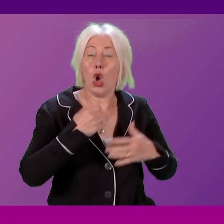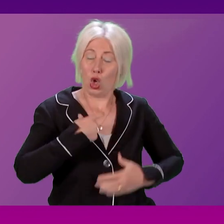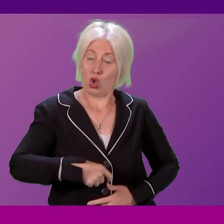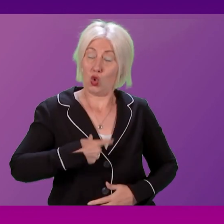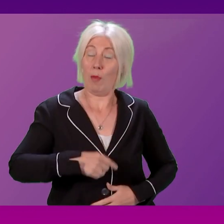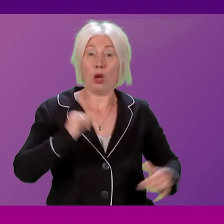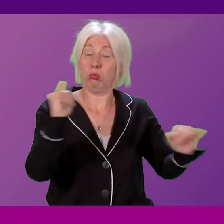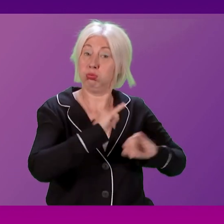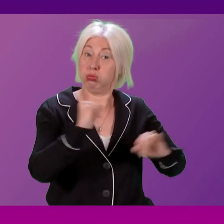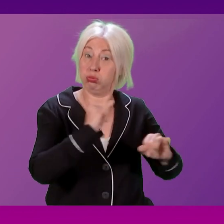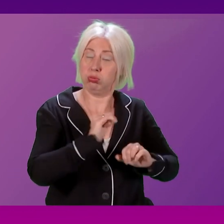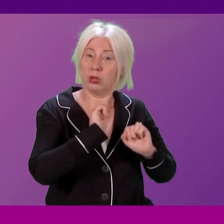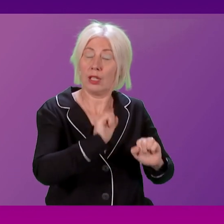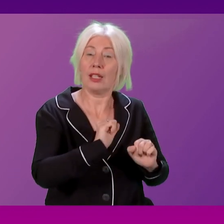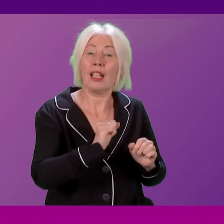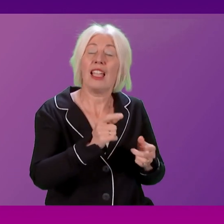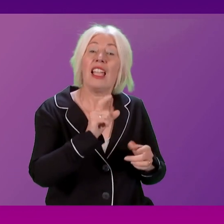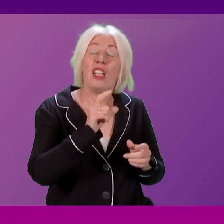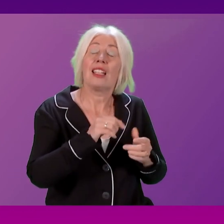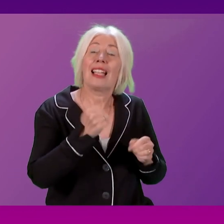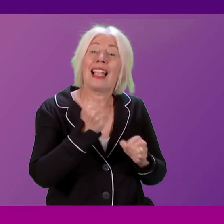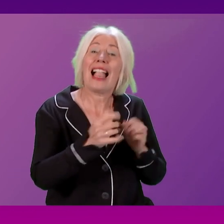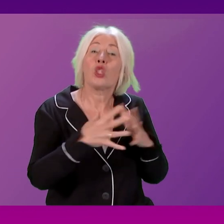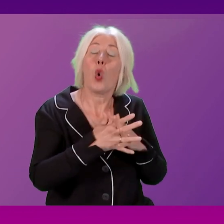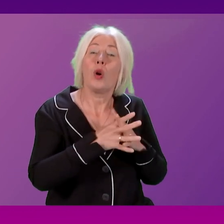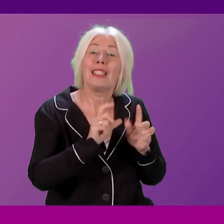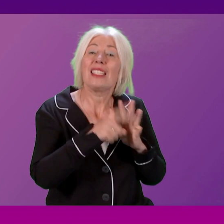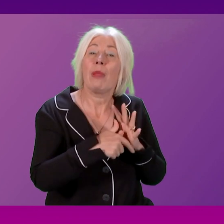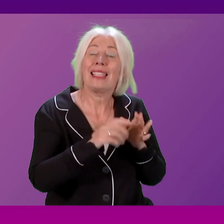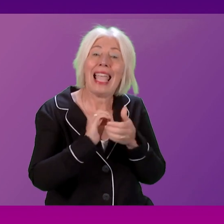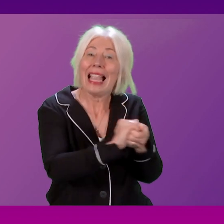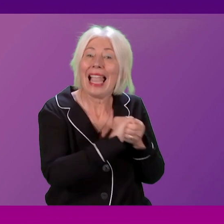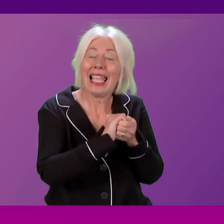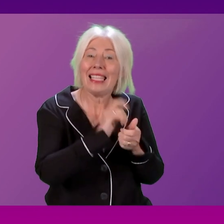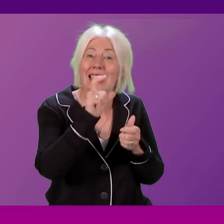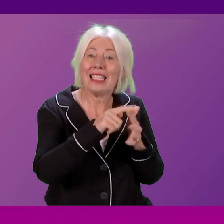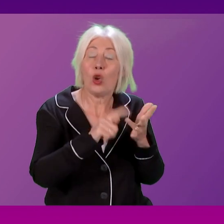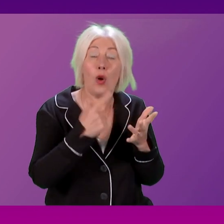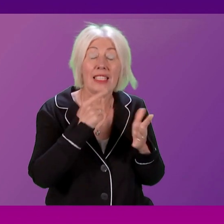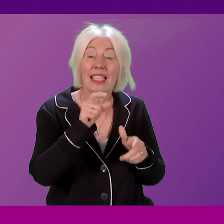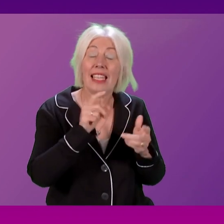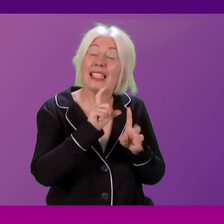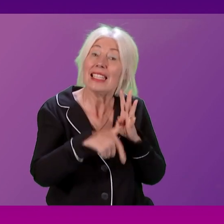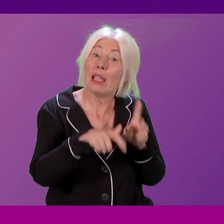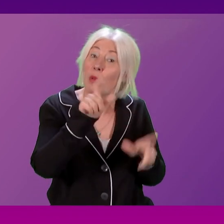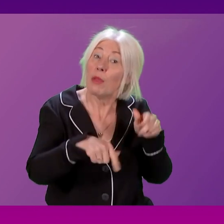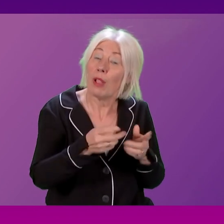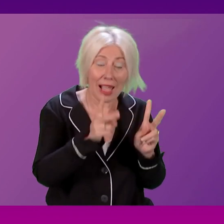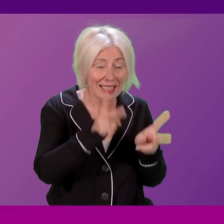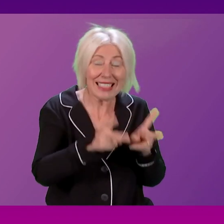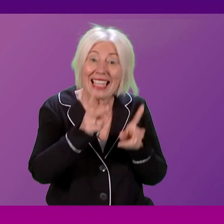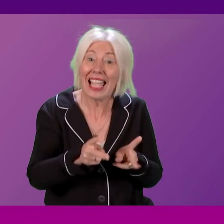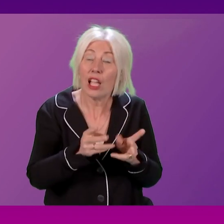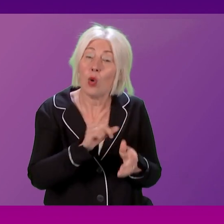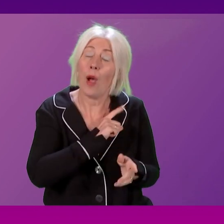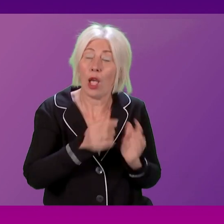and the CEO of Glasgow Disability Alliance has said that the result is that disabled people are dying of poverty, nobody knows, and nobody